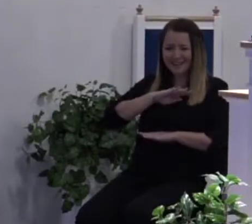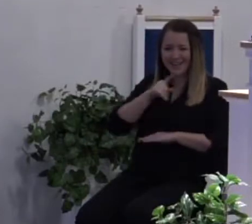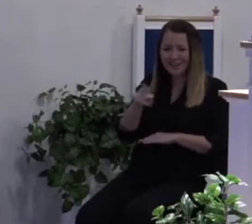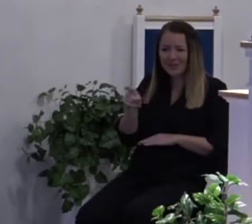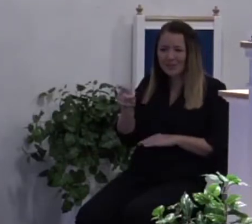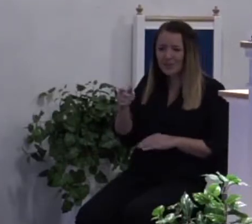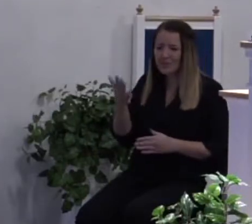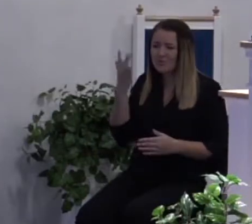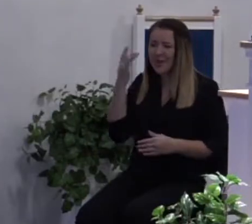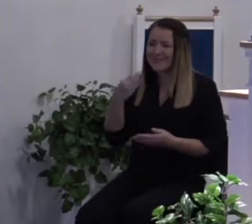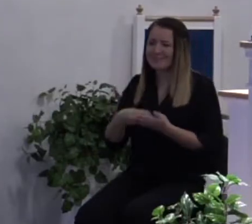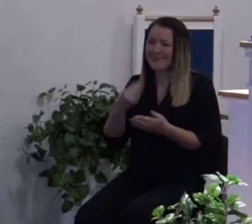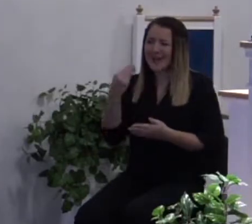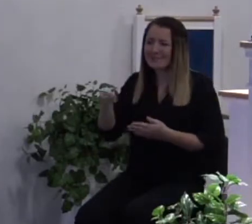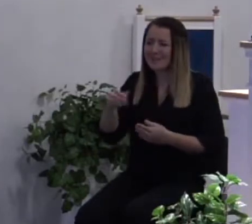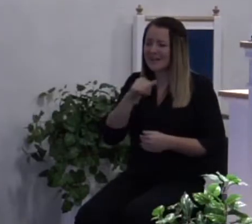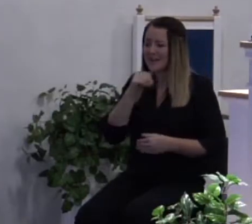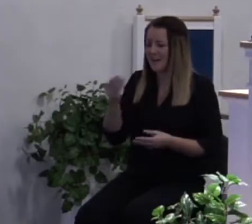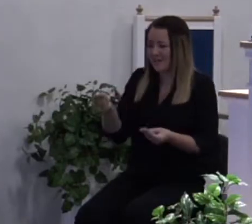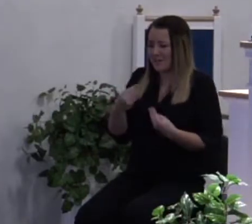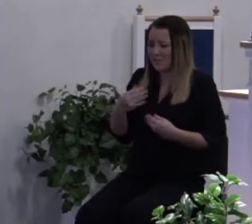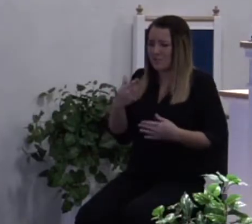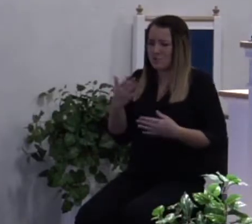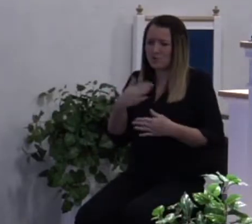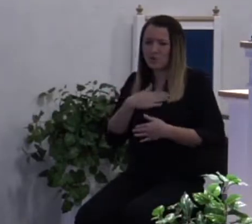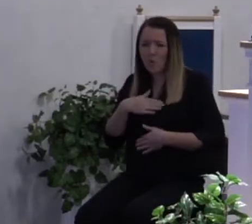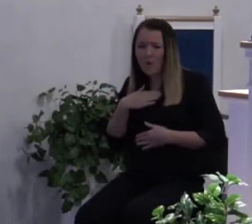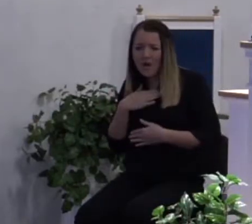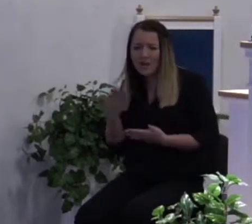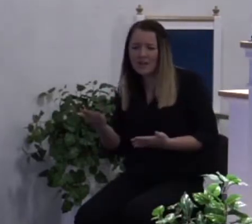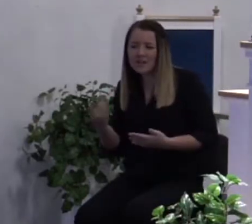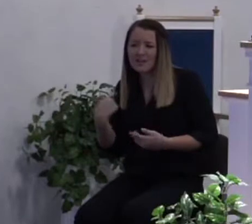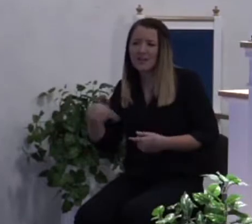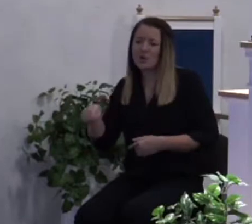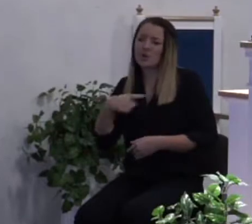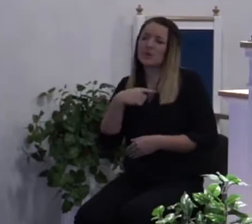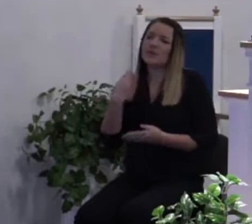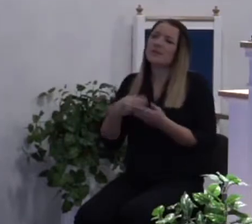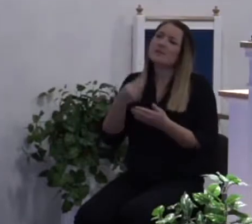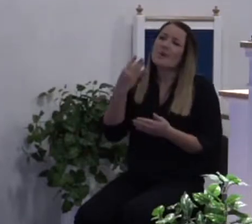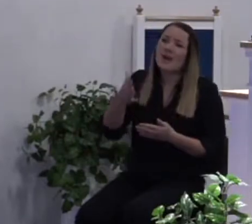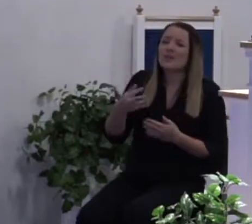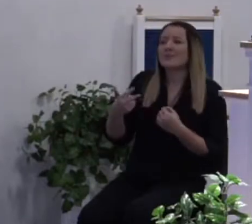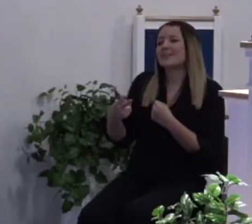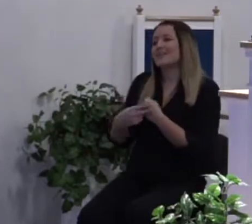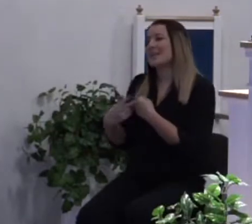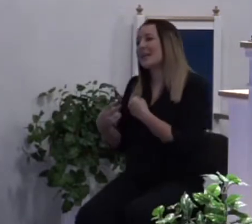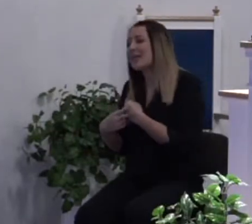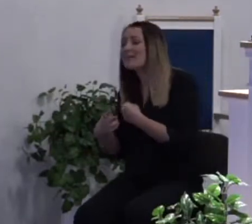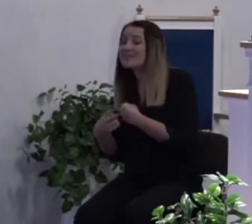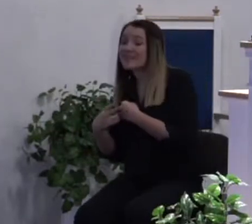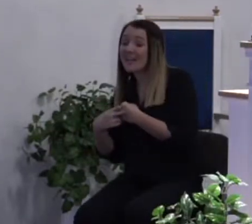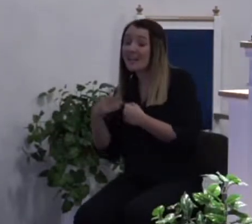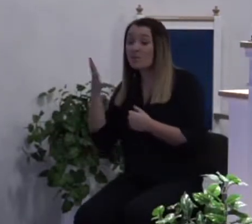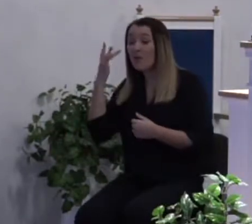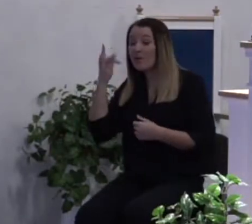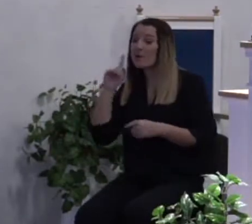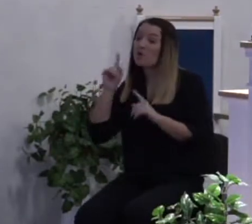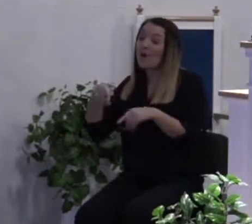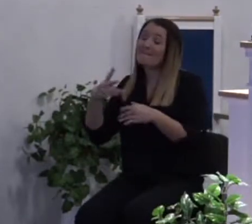on things that don't give you joy? We spend and we save, we save, we save so we can go on vacation and when we